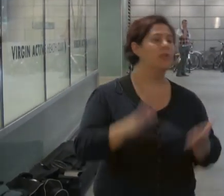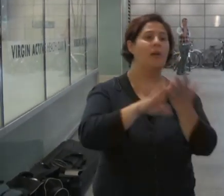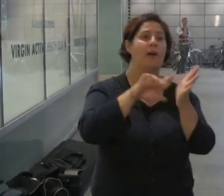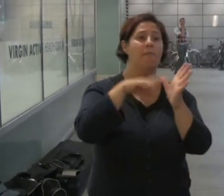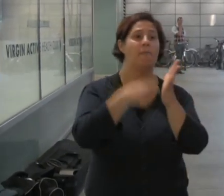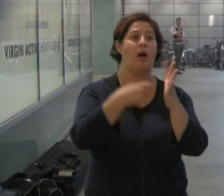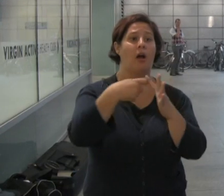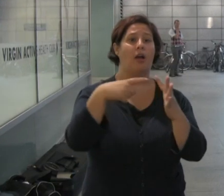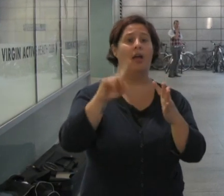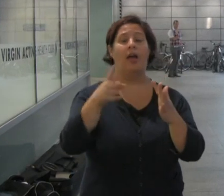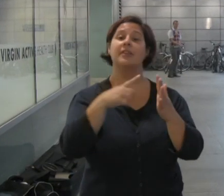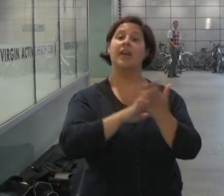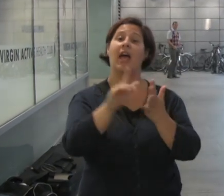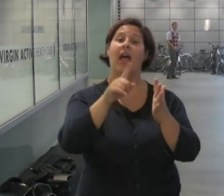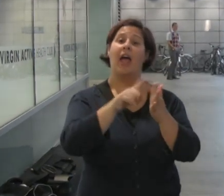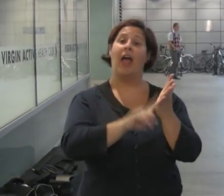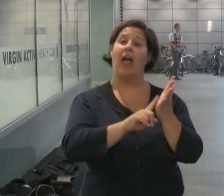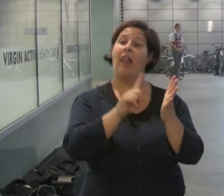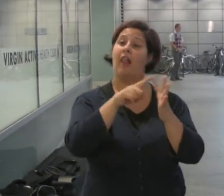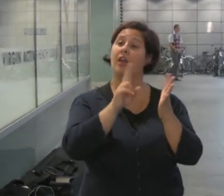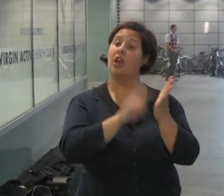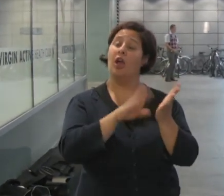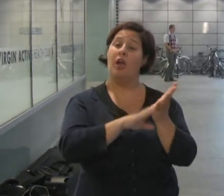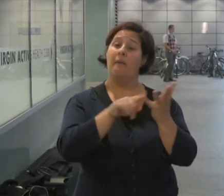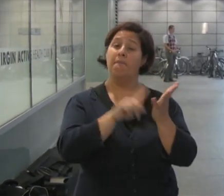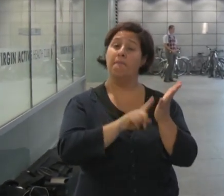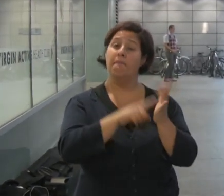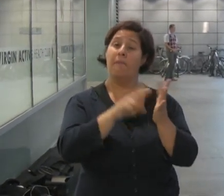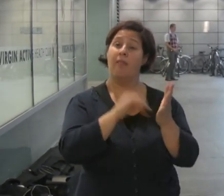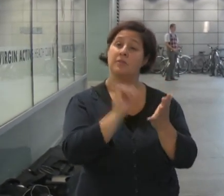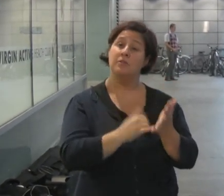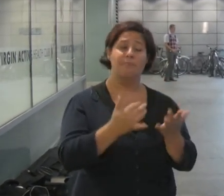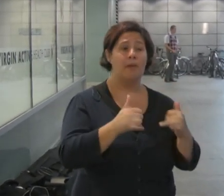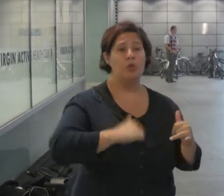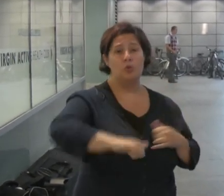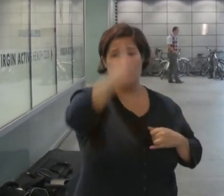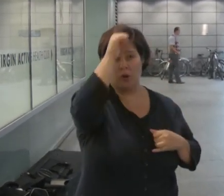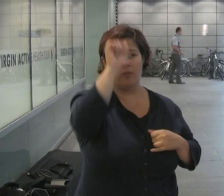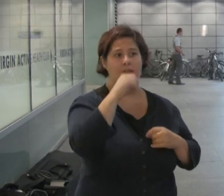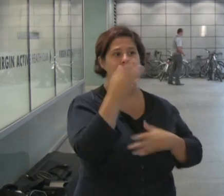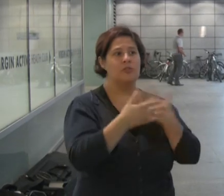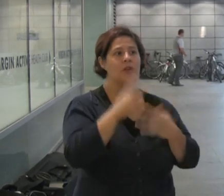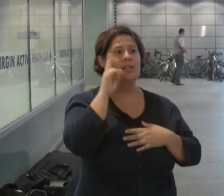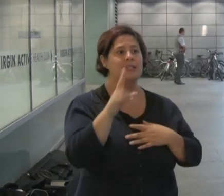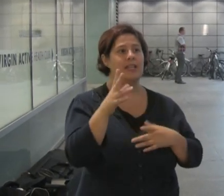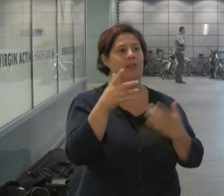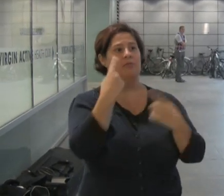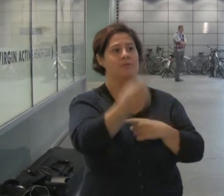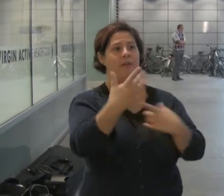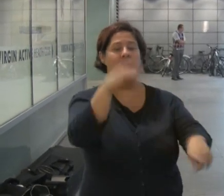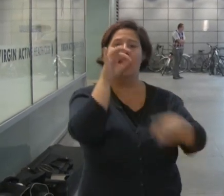Mark and Helen Mullins, many of you may know Mark and Helen's story, would have seen the video of them being interviewed outside a food bank.